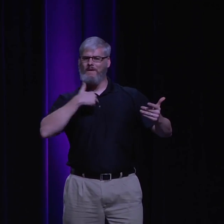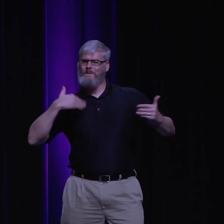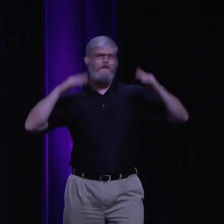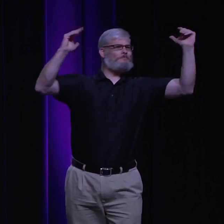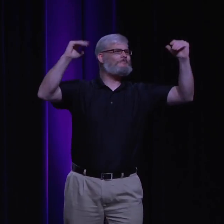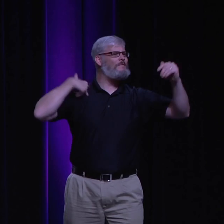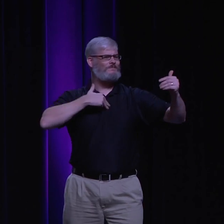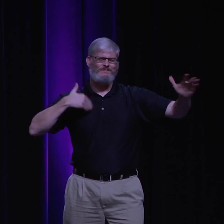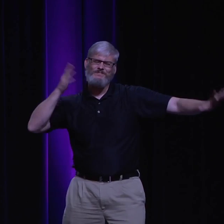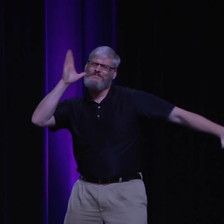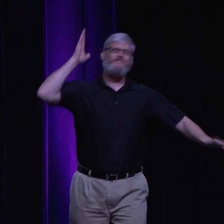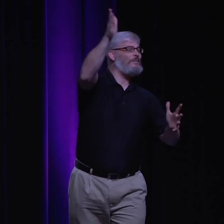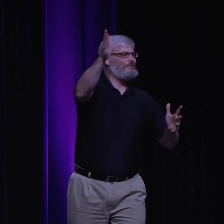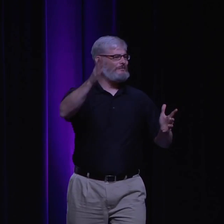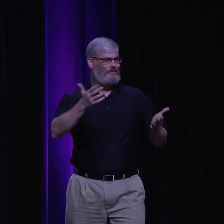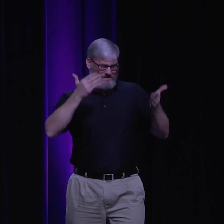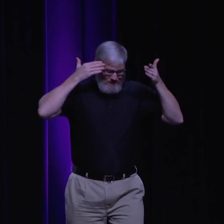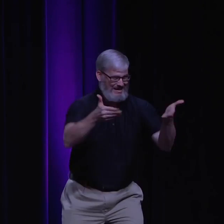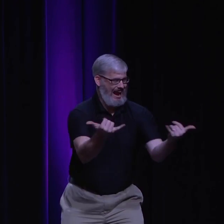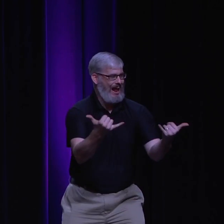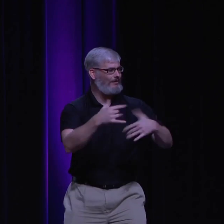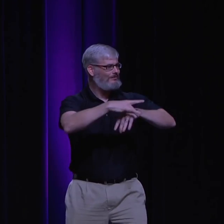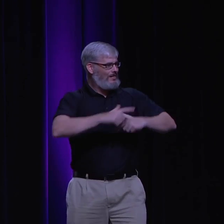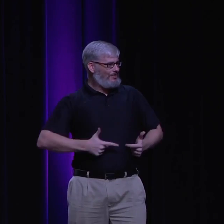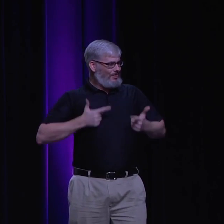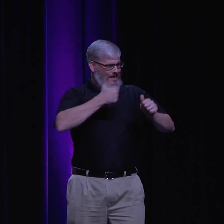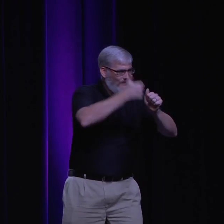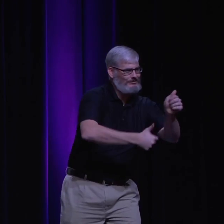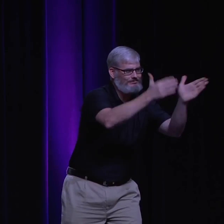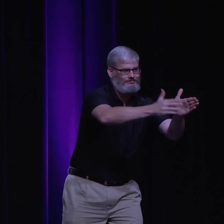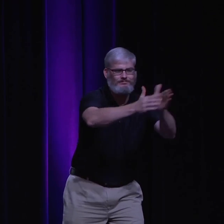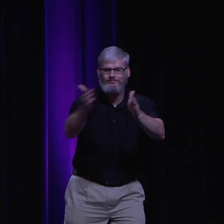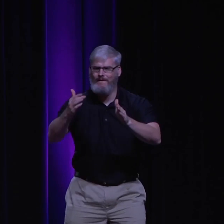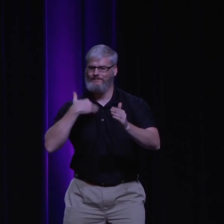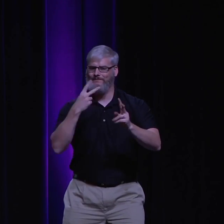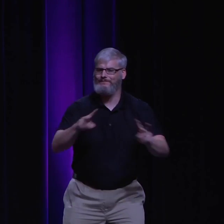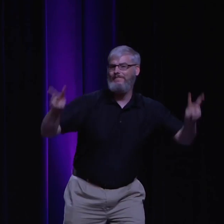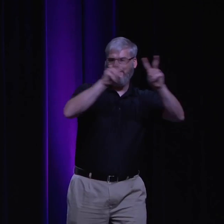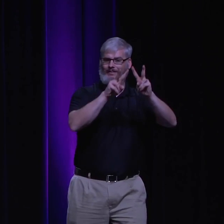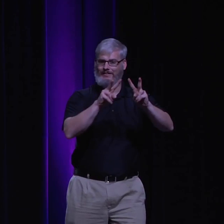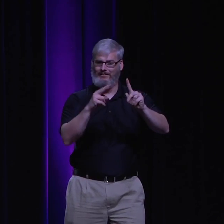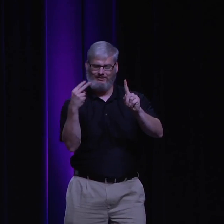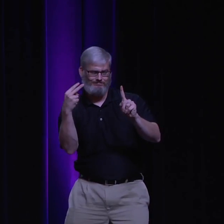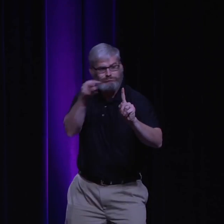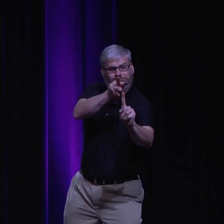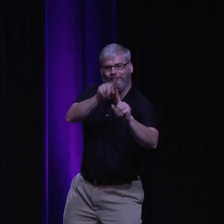of what we really believe, that without religion, we still have hope, that the earth is an exciting place and that every human being has